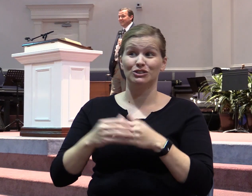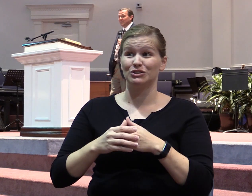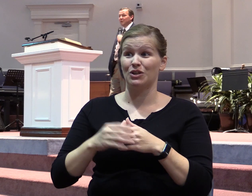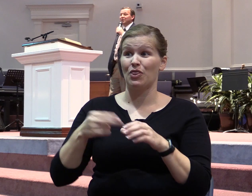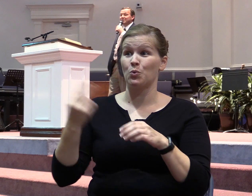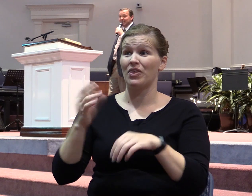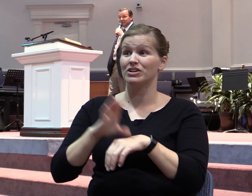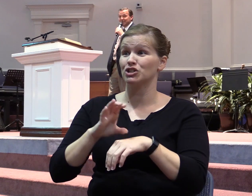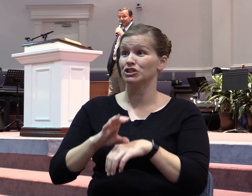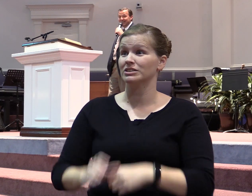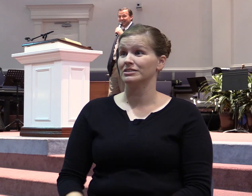You write specials right now.